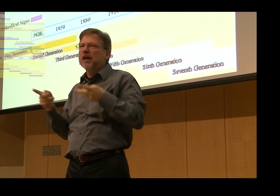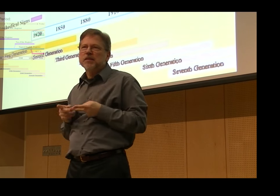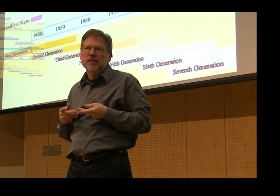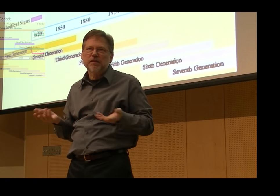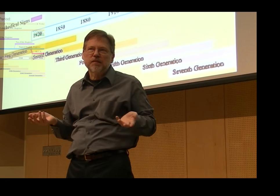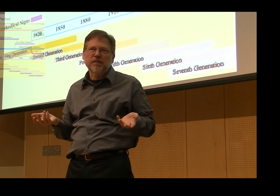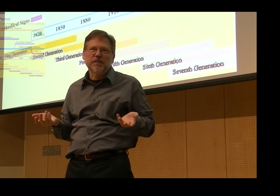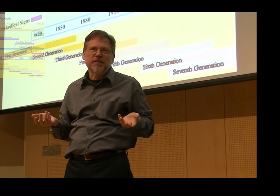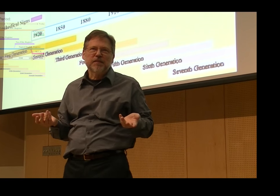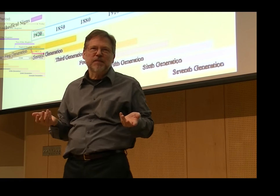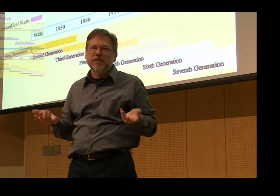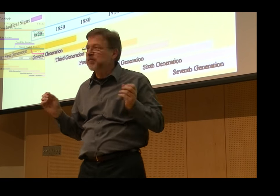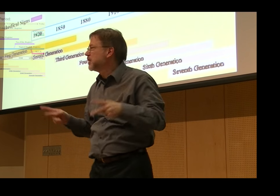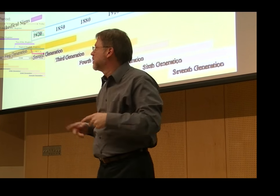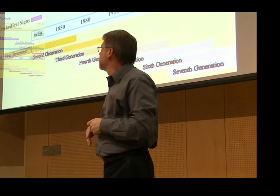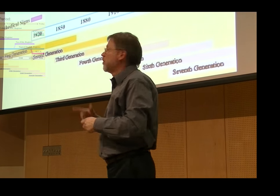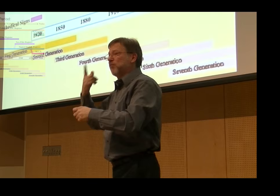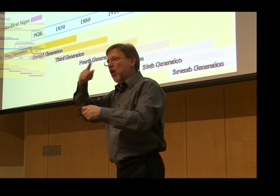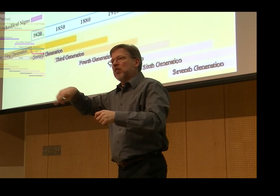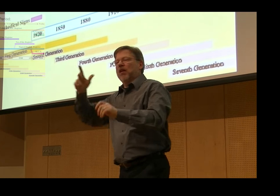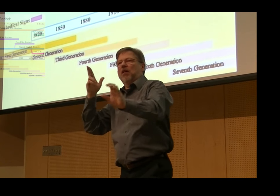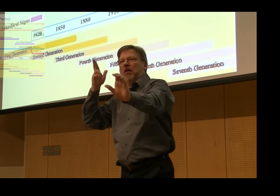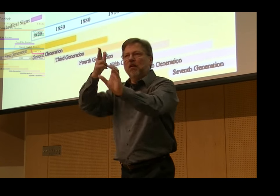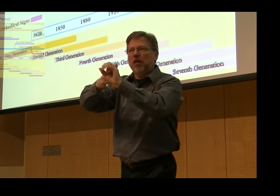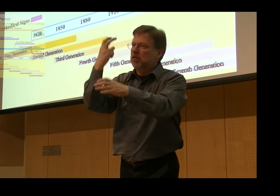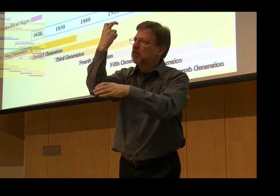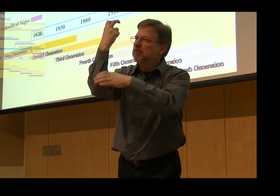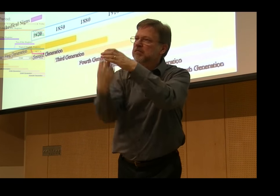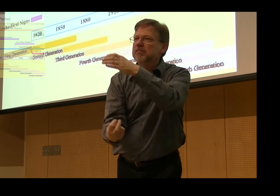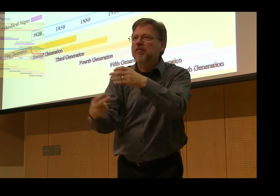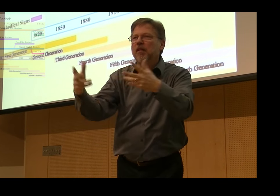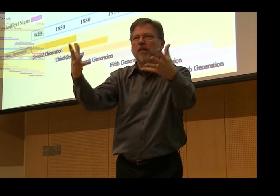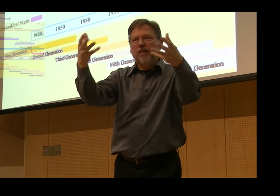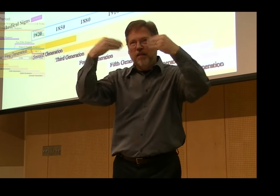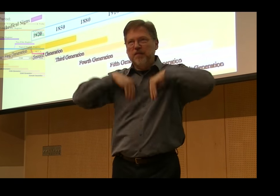in grammar in order to accommodate new learners of the language.